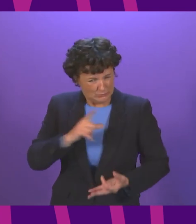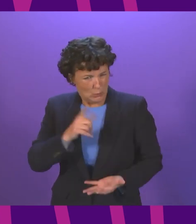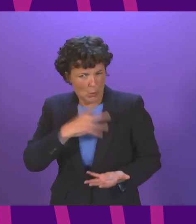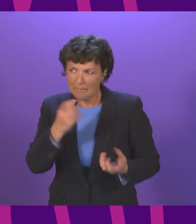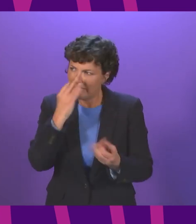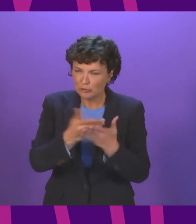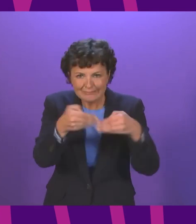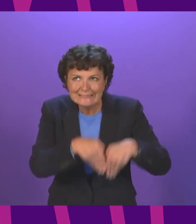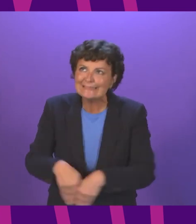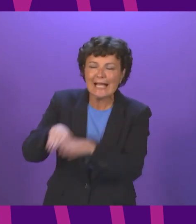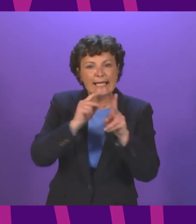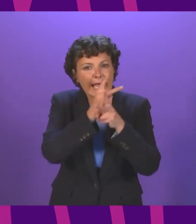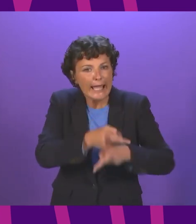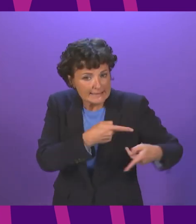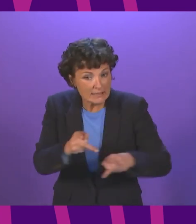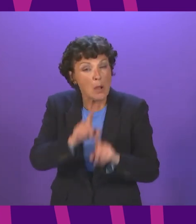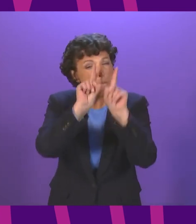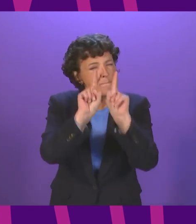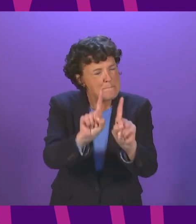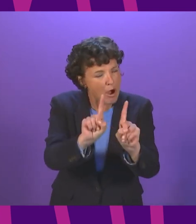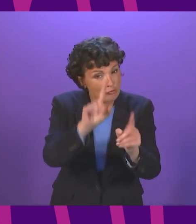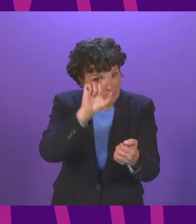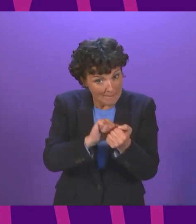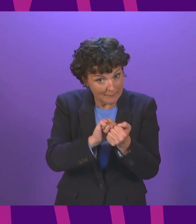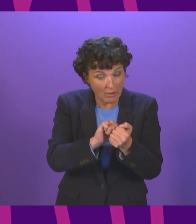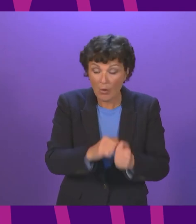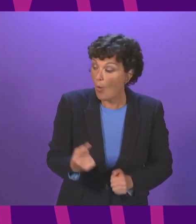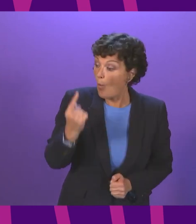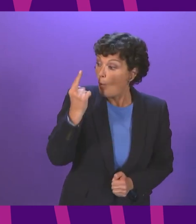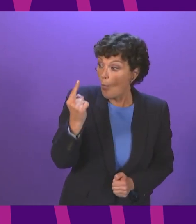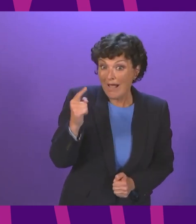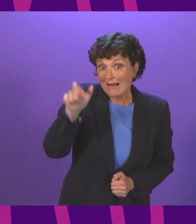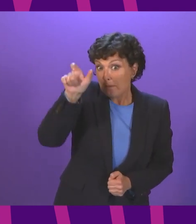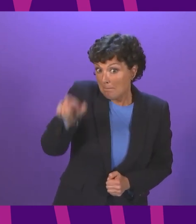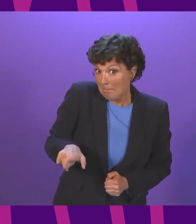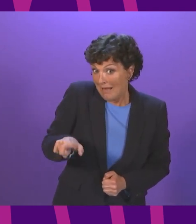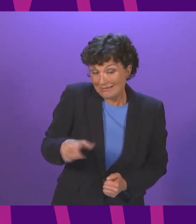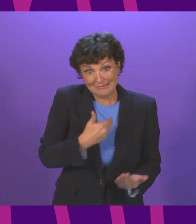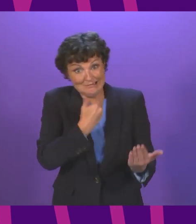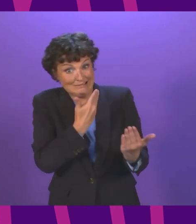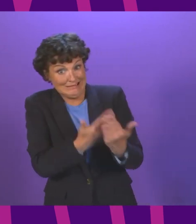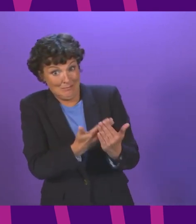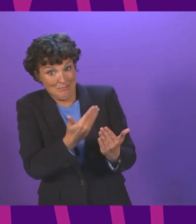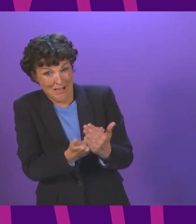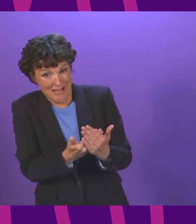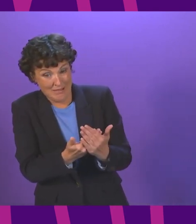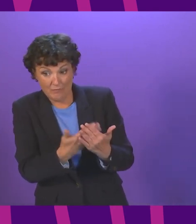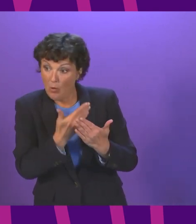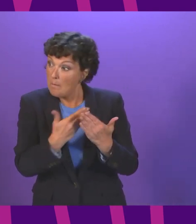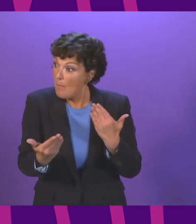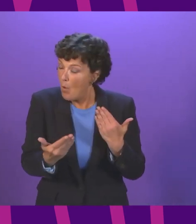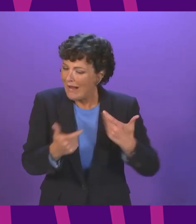But one person's demand for there to be less variability and therefore more consistency